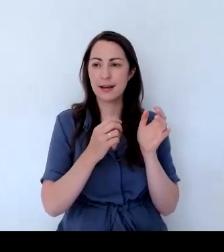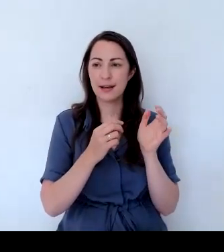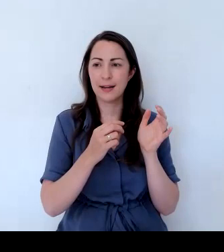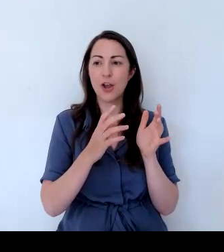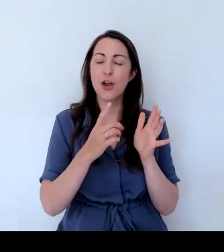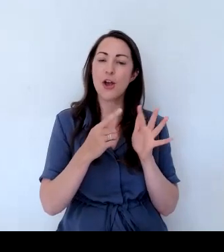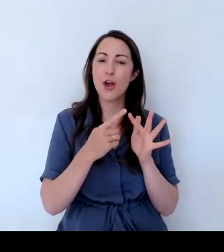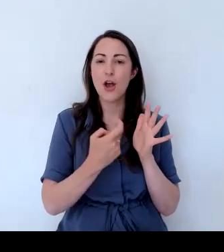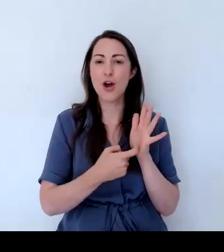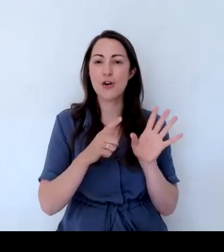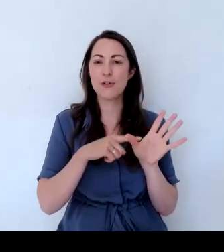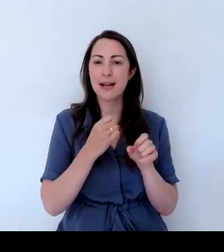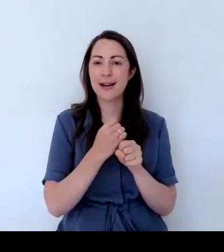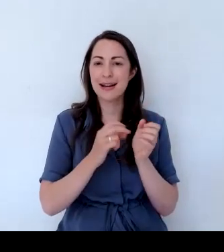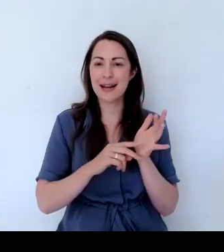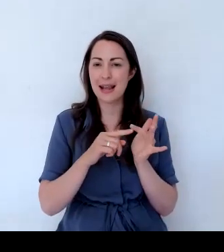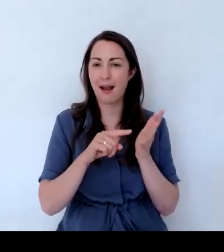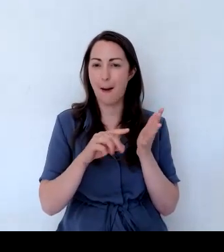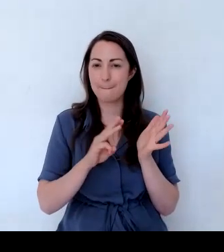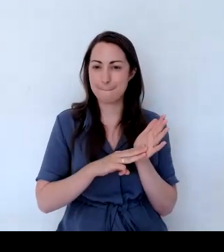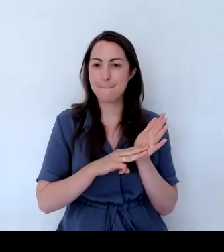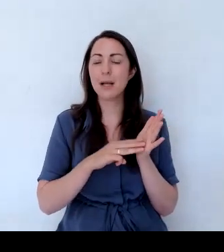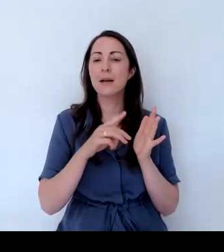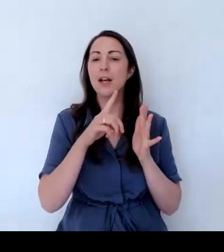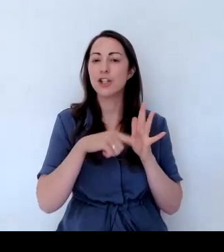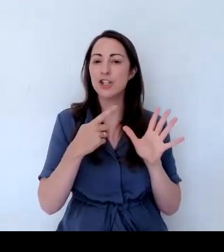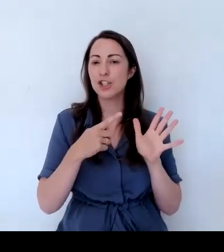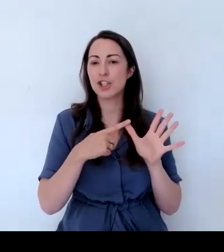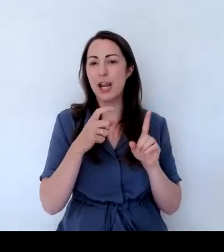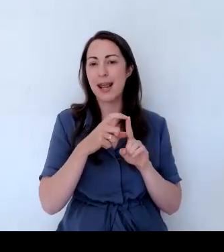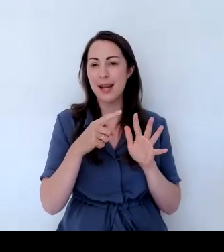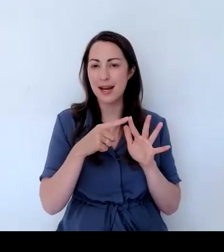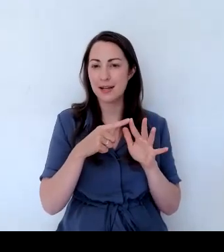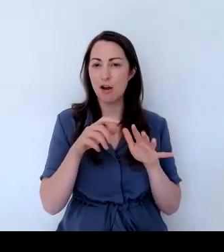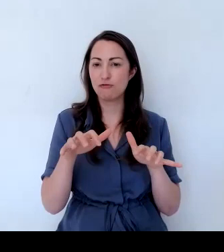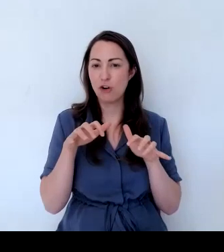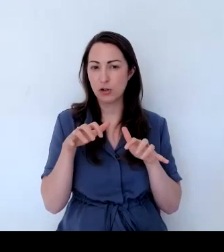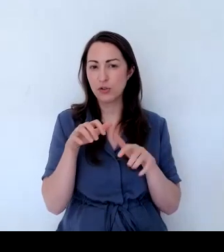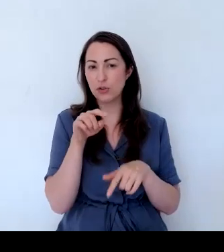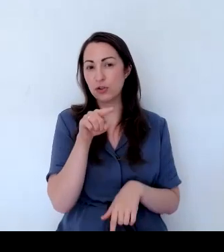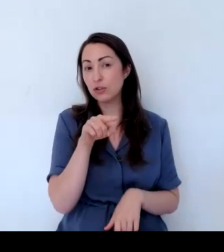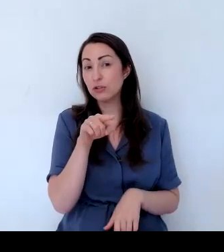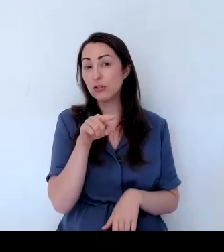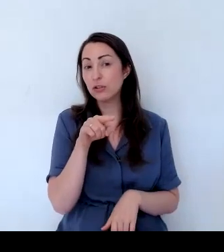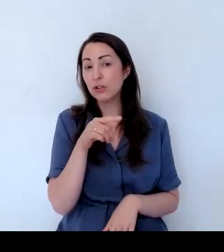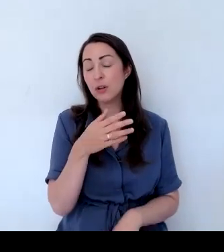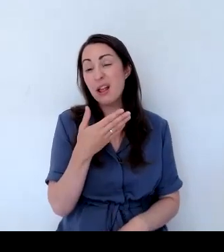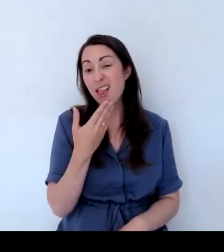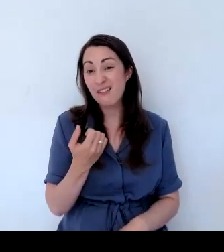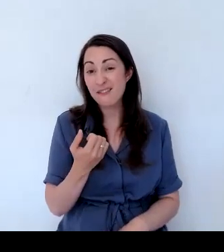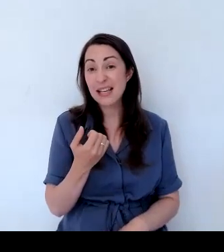provide some lovely late autumn foraging.